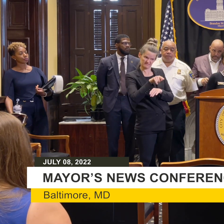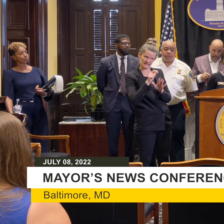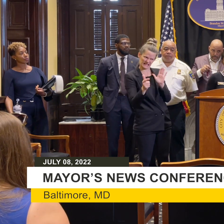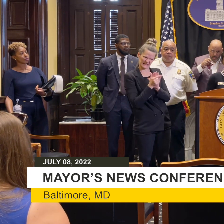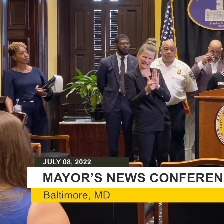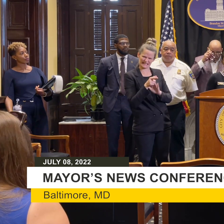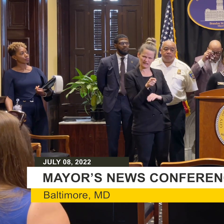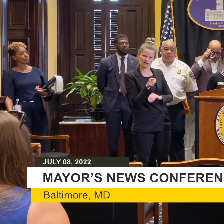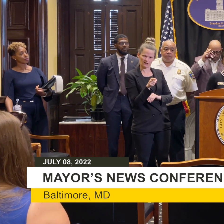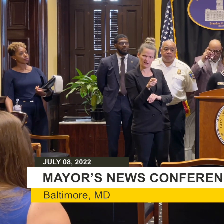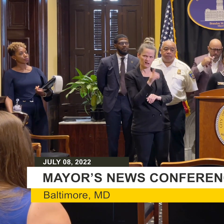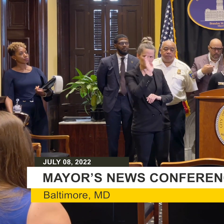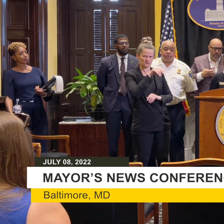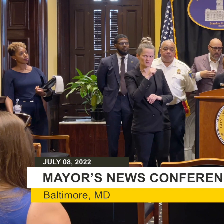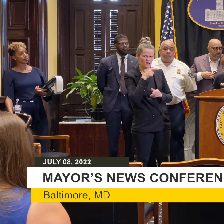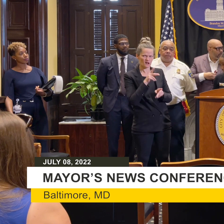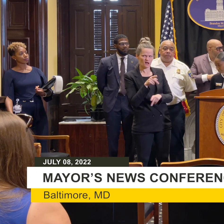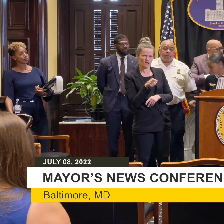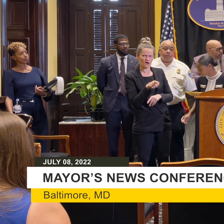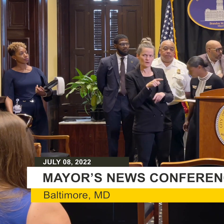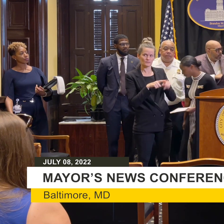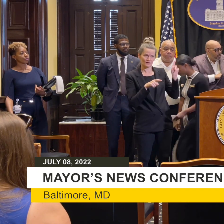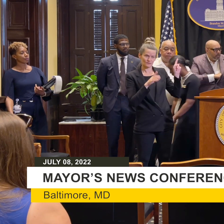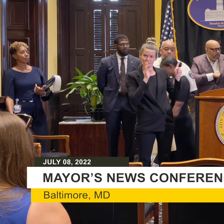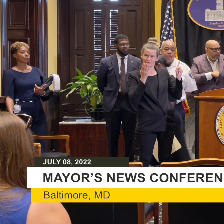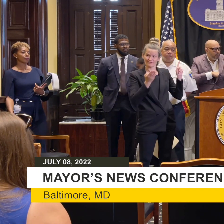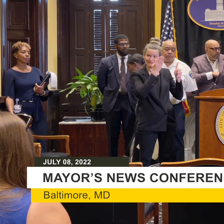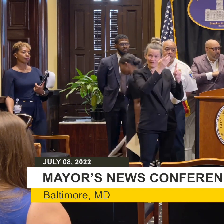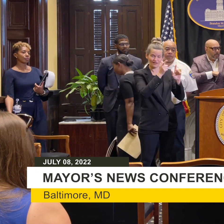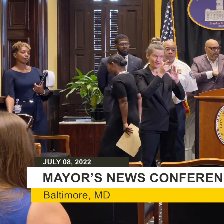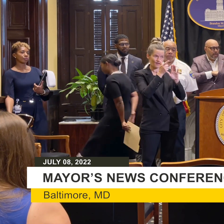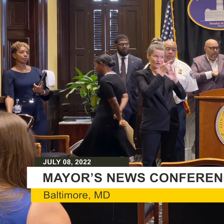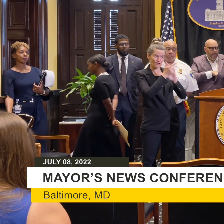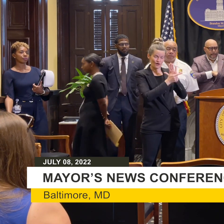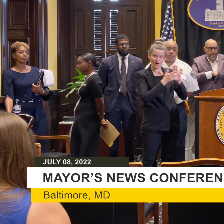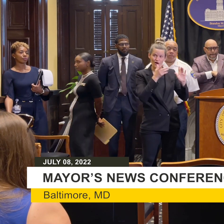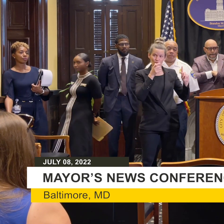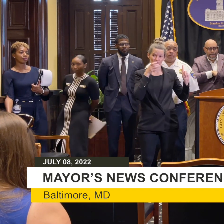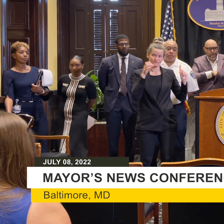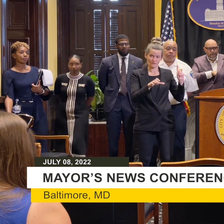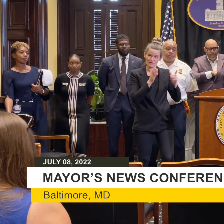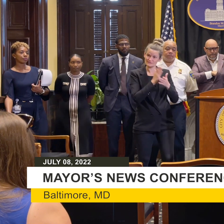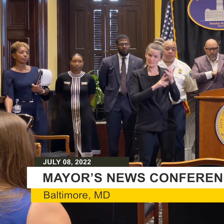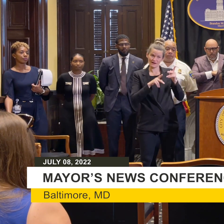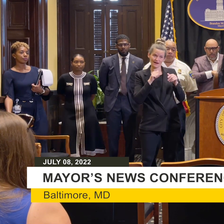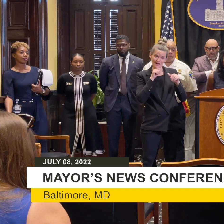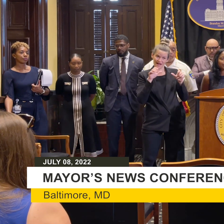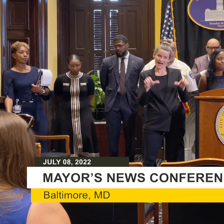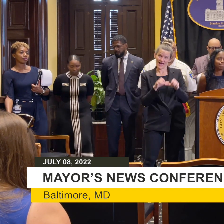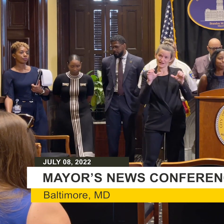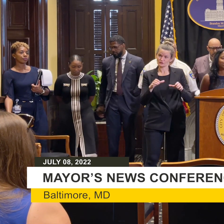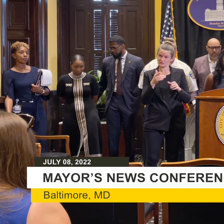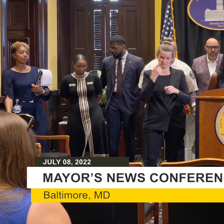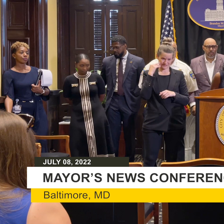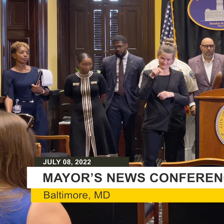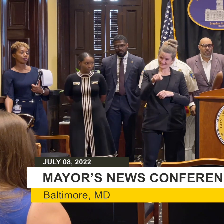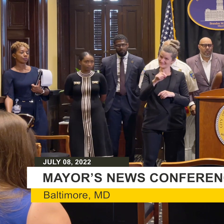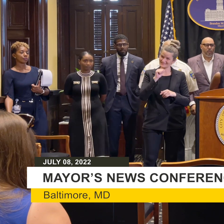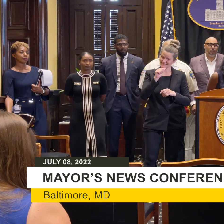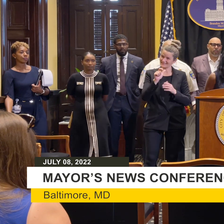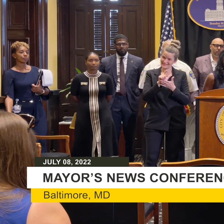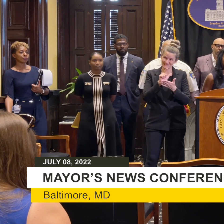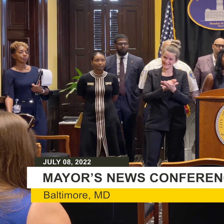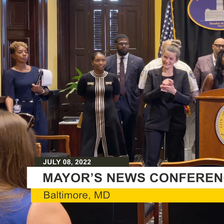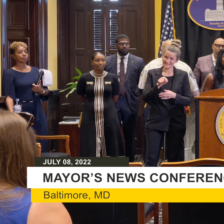a guarantee that these laws will be enforced. Because we know that this activity is illegal. And I understand that you said you're looking at the code, but right now